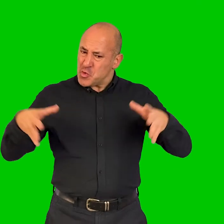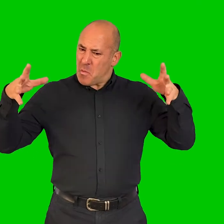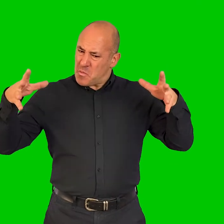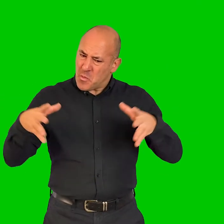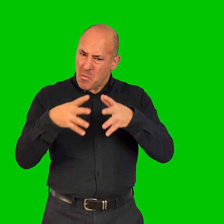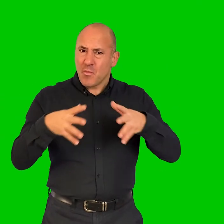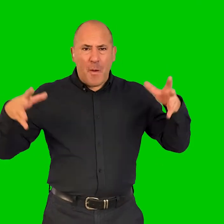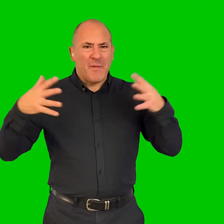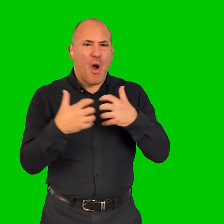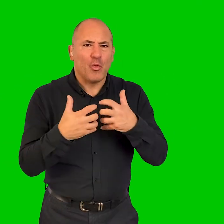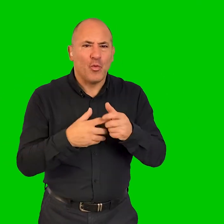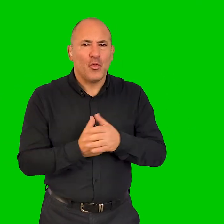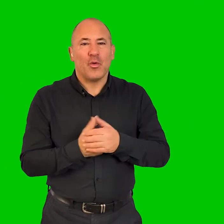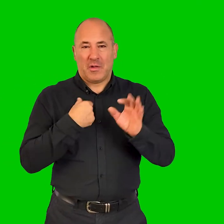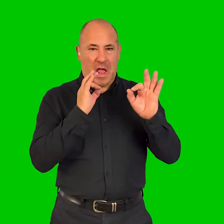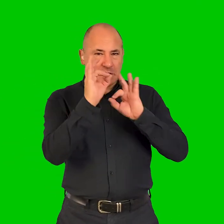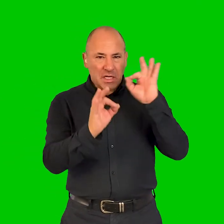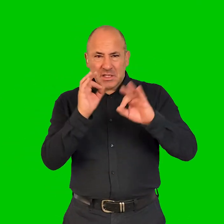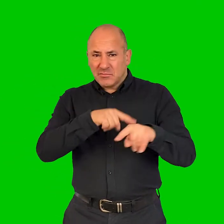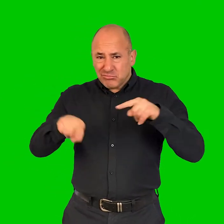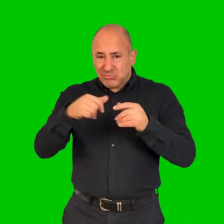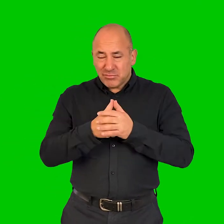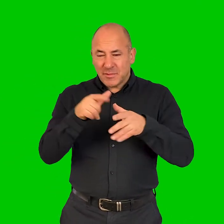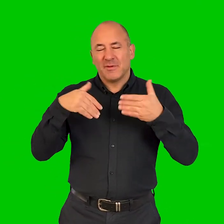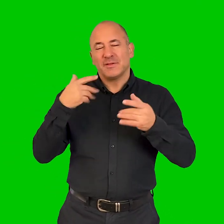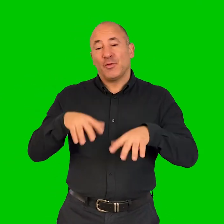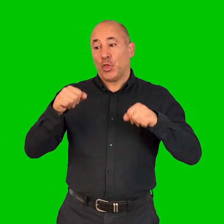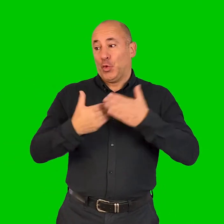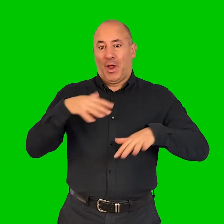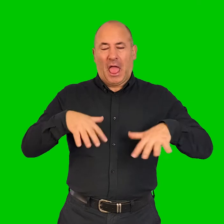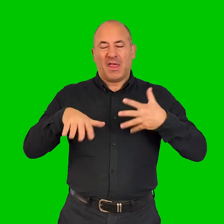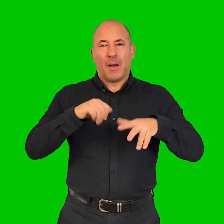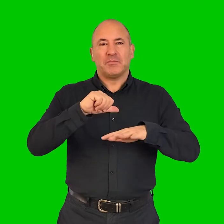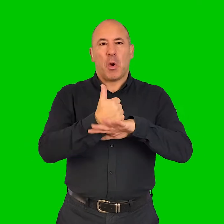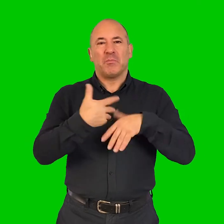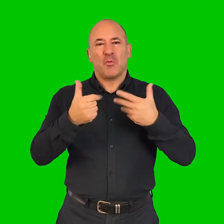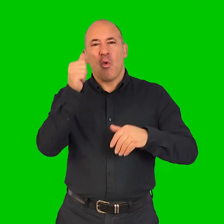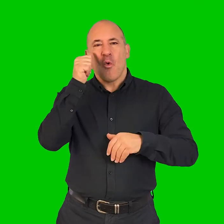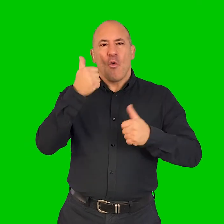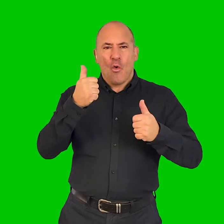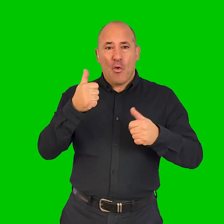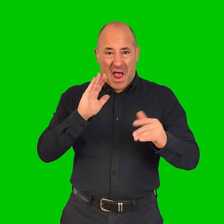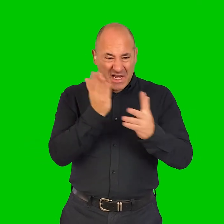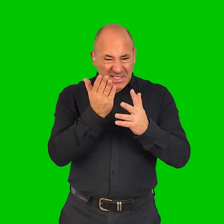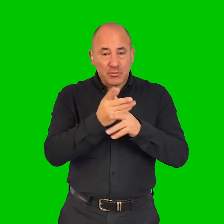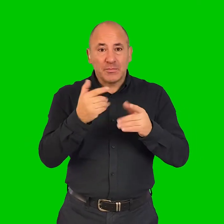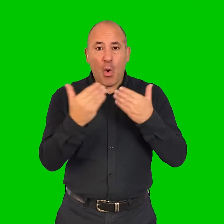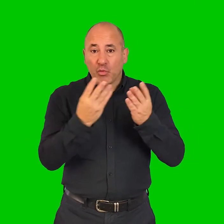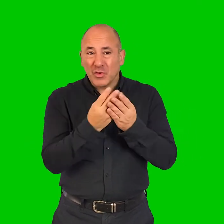I'll be asking artists whether, as they've become more established, that they've had access to more resources to enable